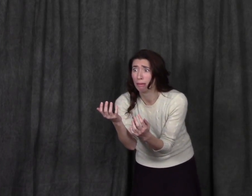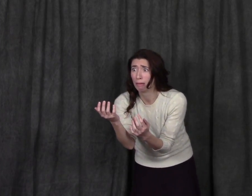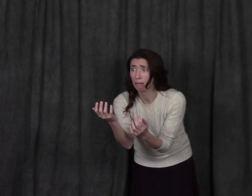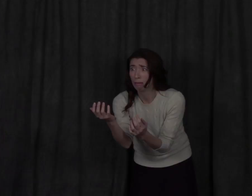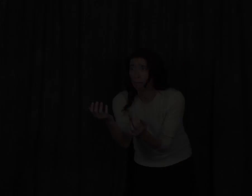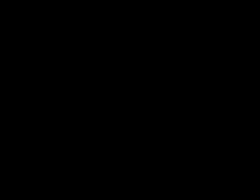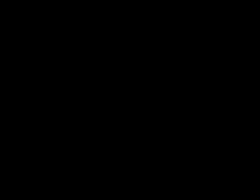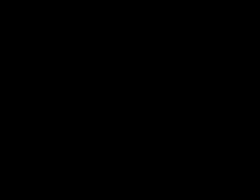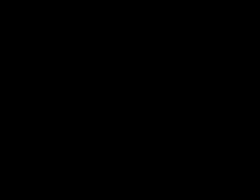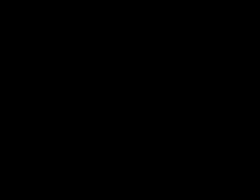Finging! John DJ Bol! you.